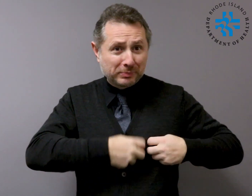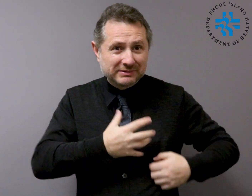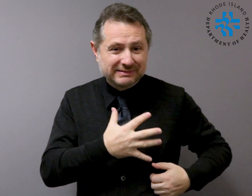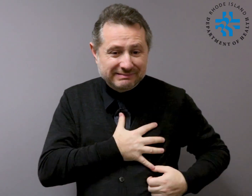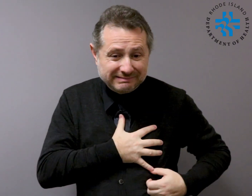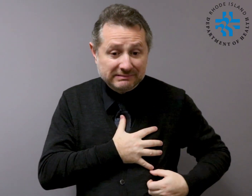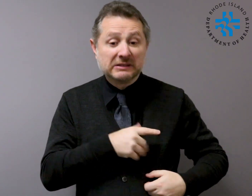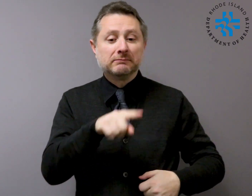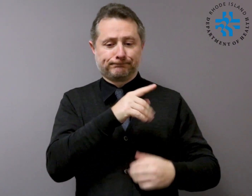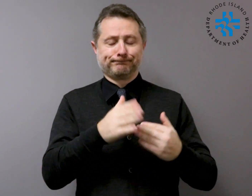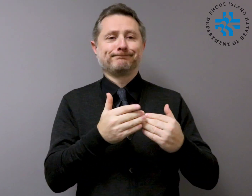severely ill with the virus.